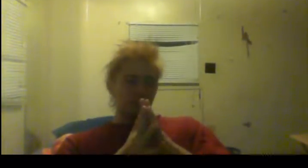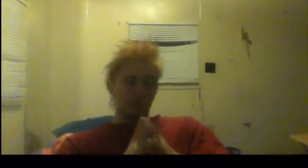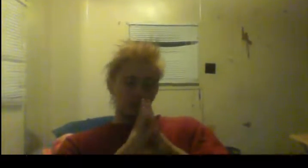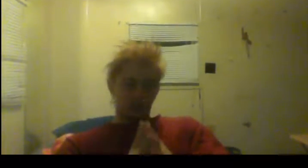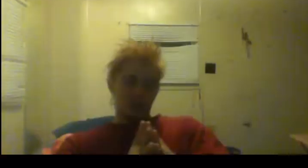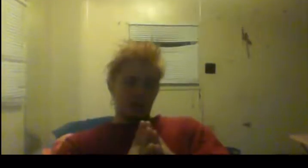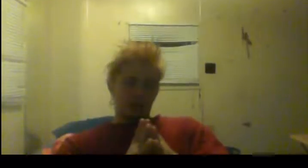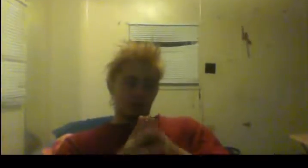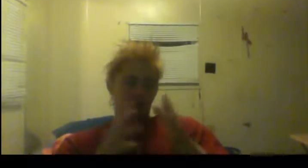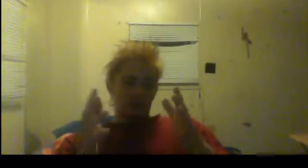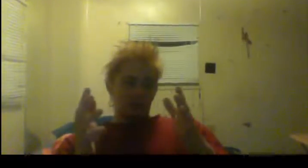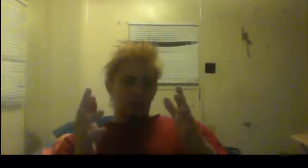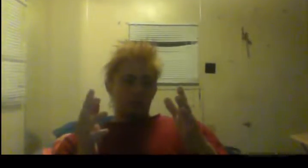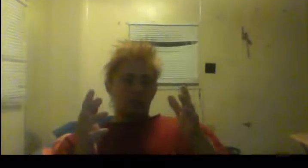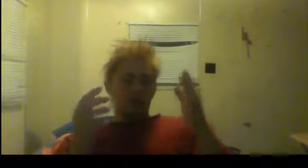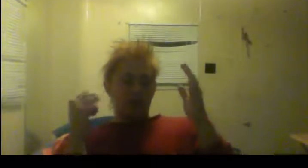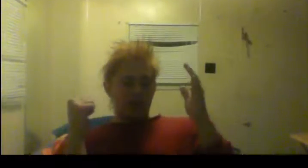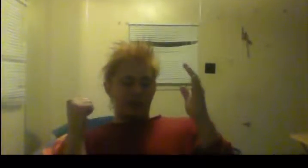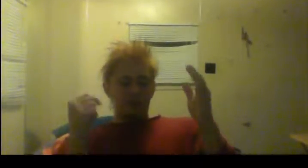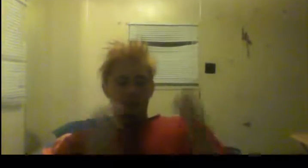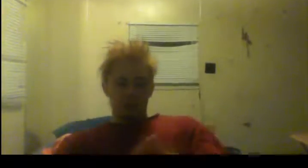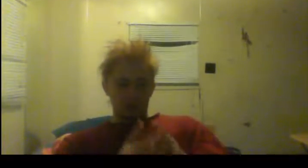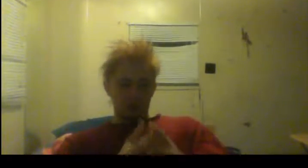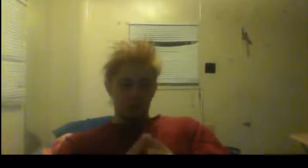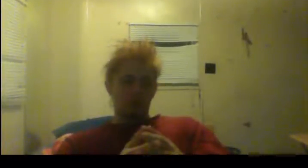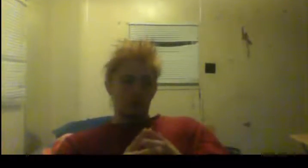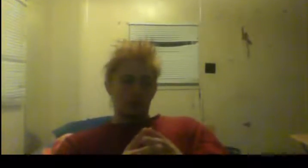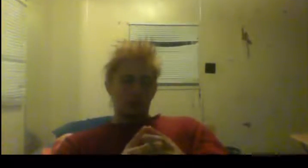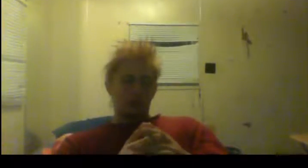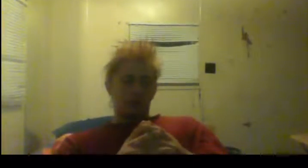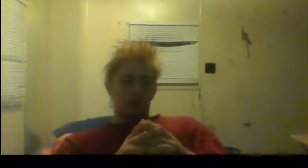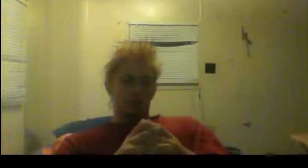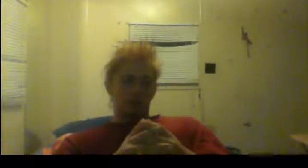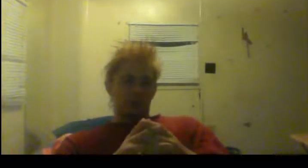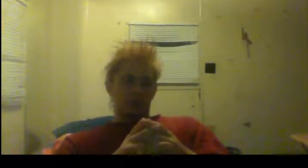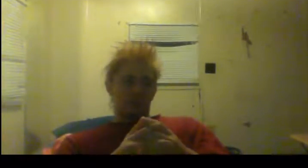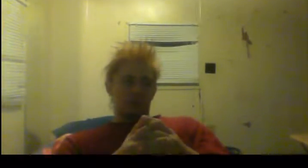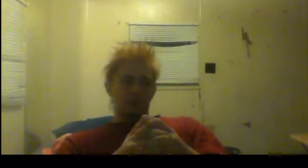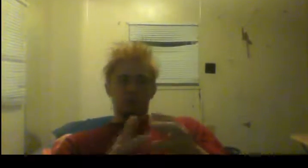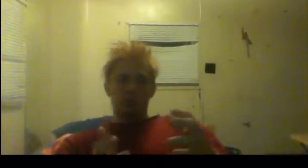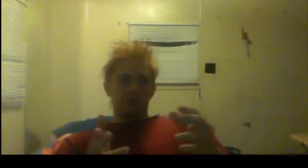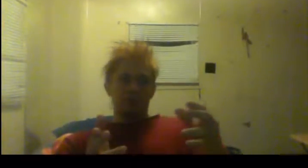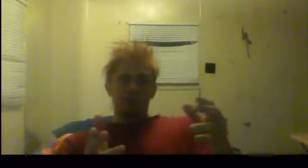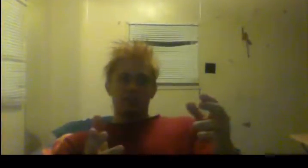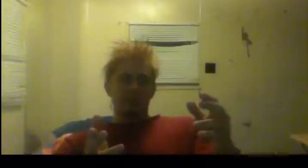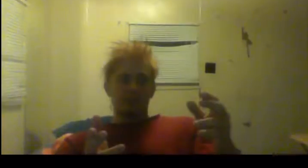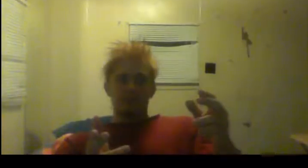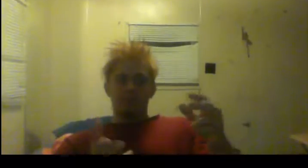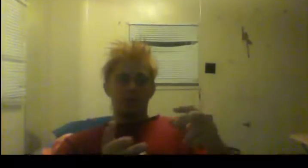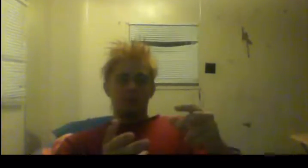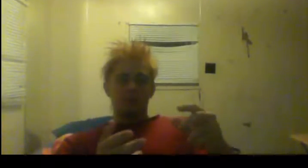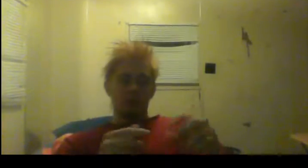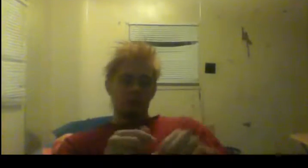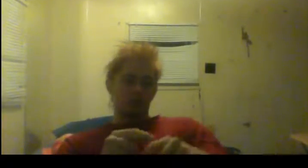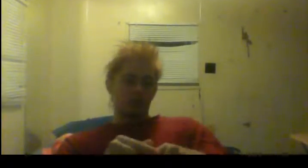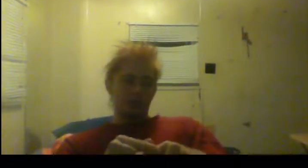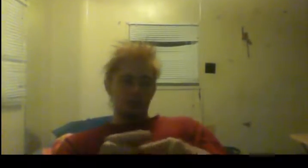need a sweat. You need to have your muscles sore. Because one of the things I've said from day one is soreness